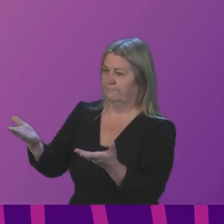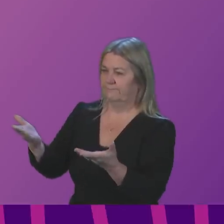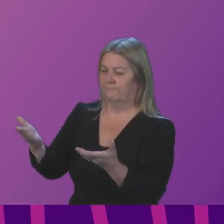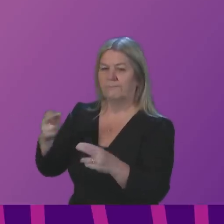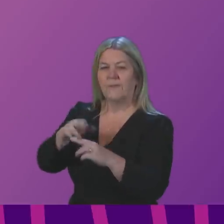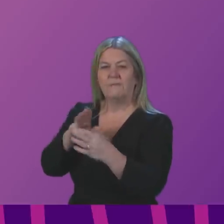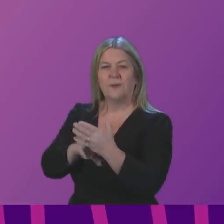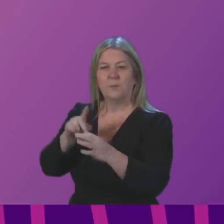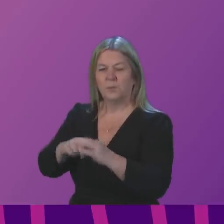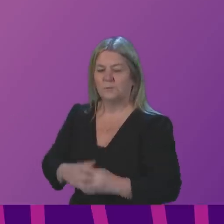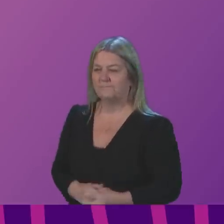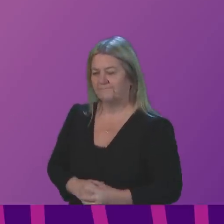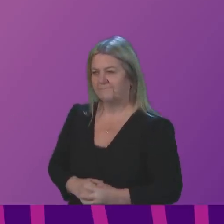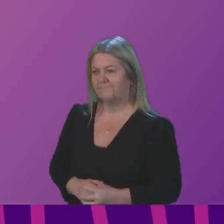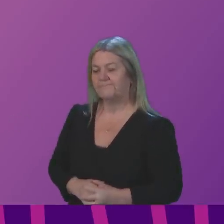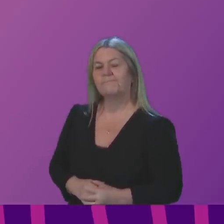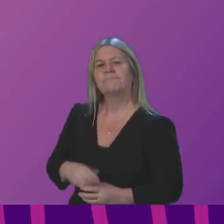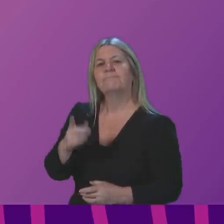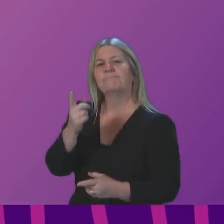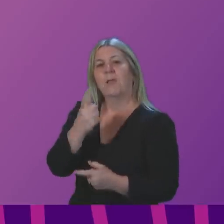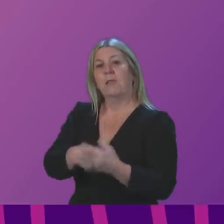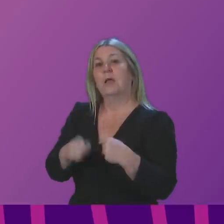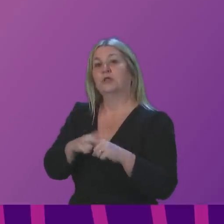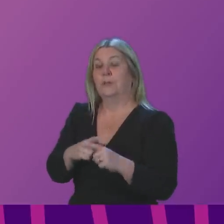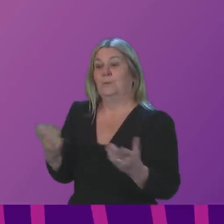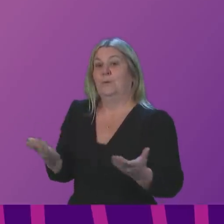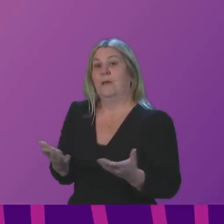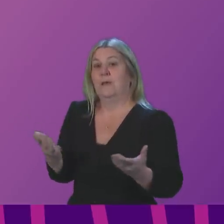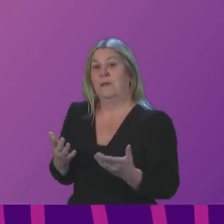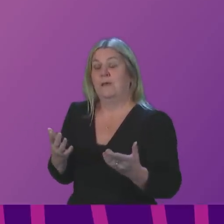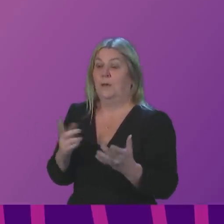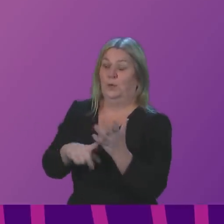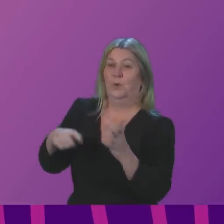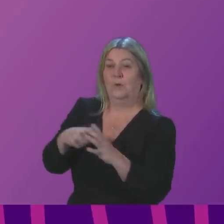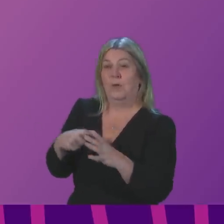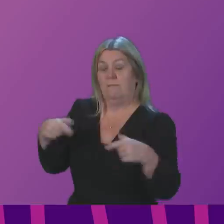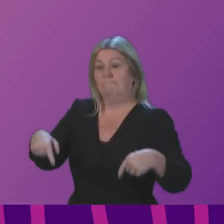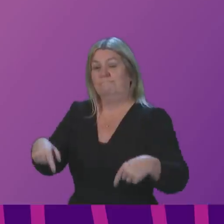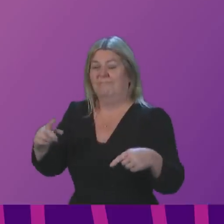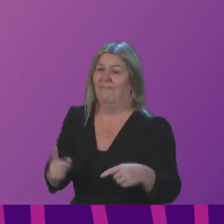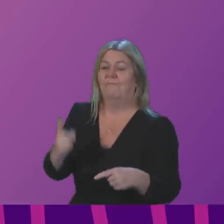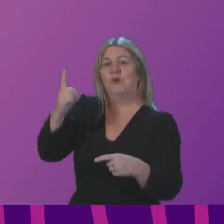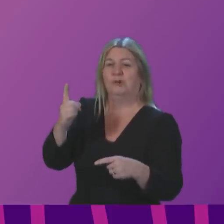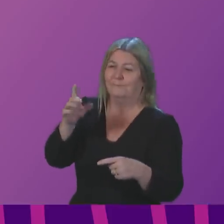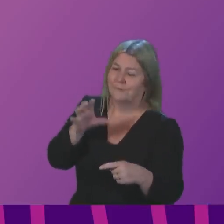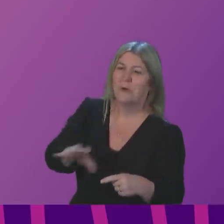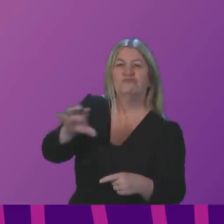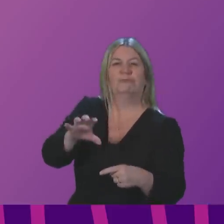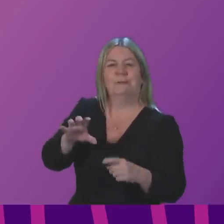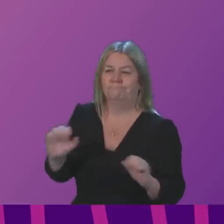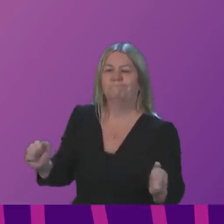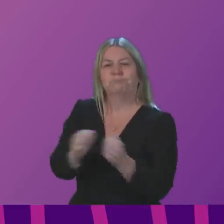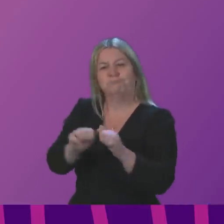A year ago today, United Kingdom became one of the first countries anywhere in the world to approve a Covid